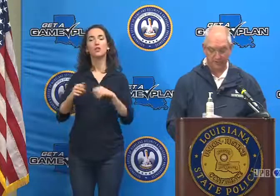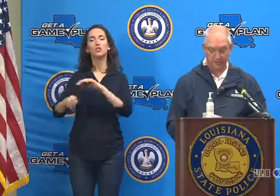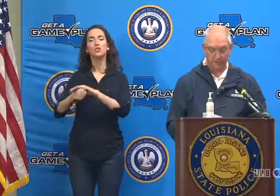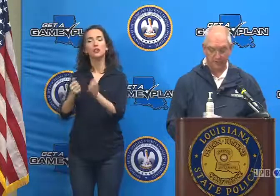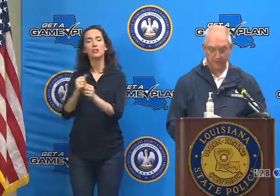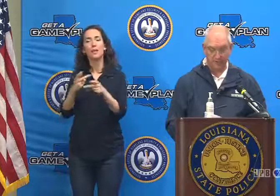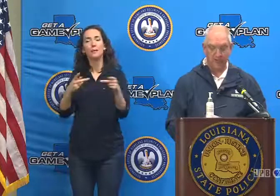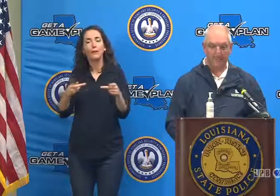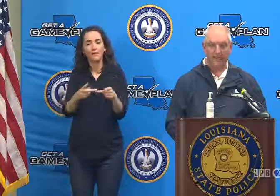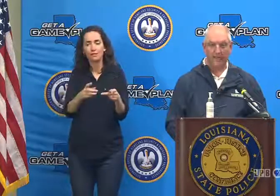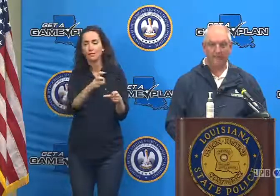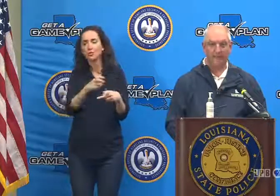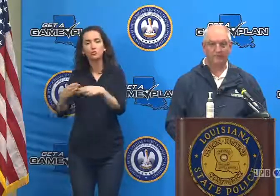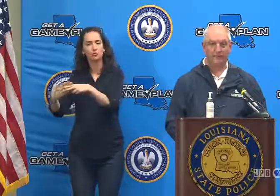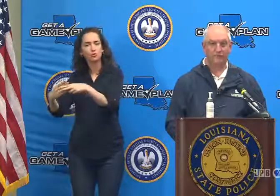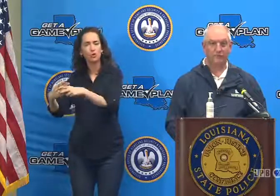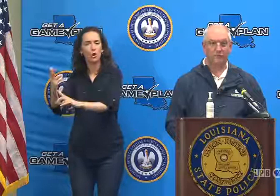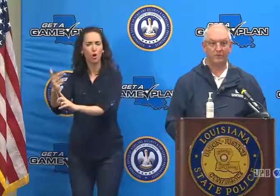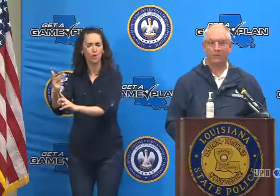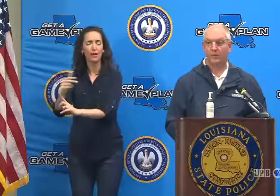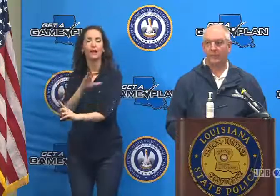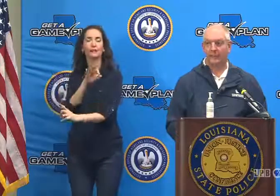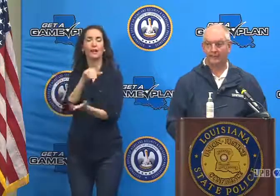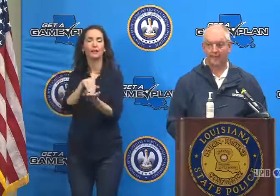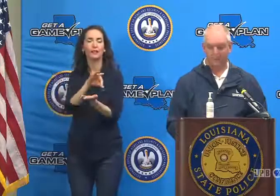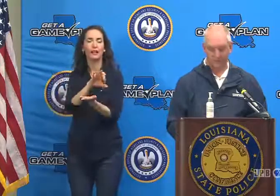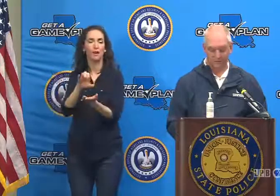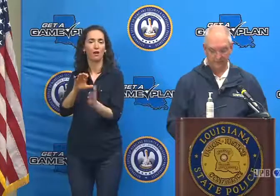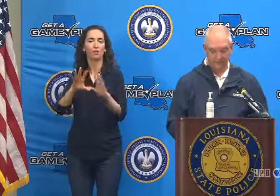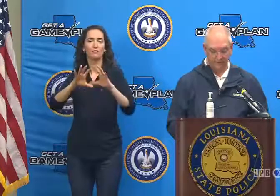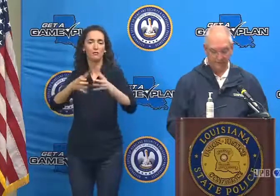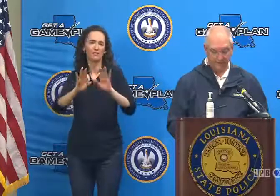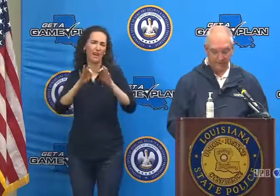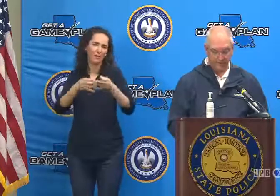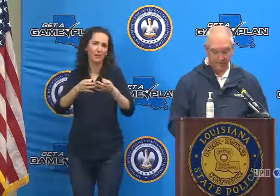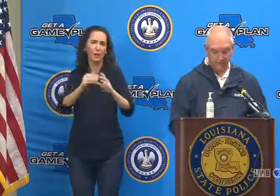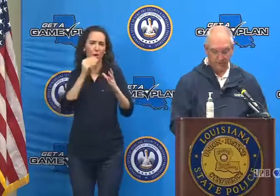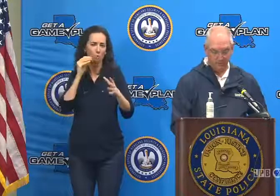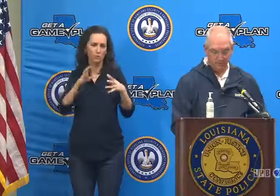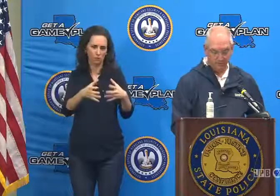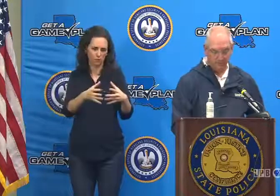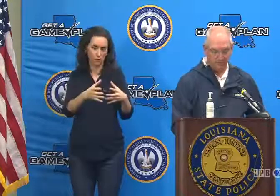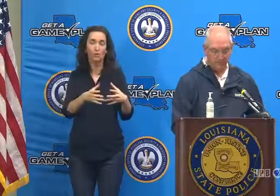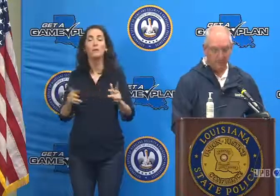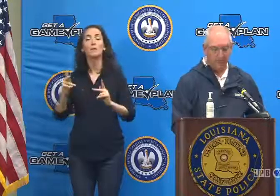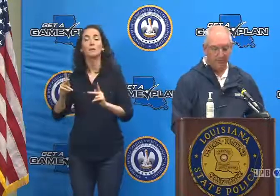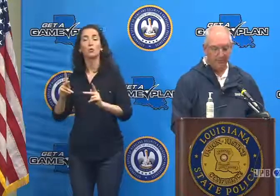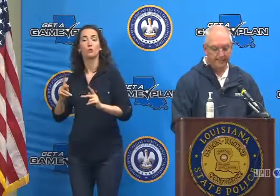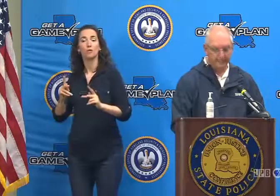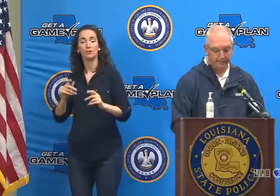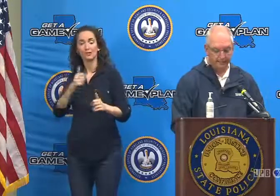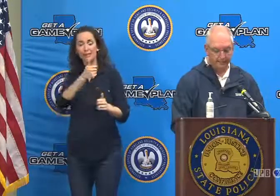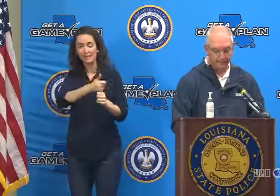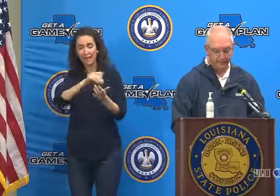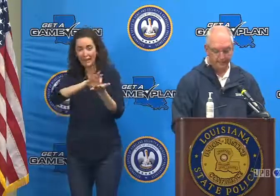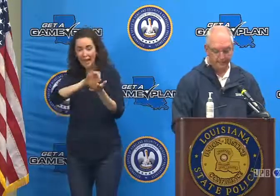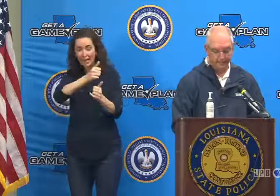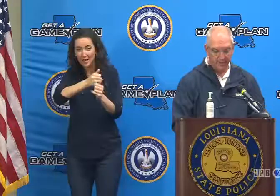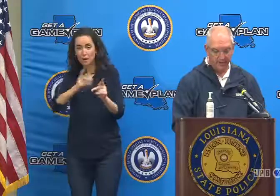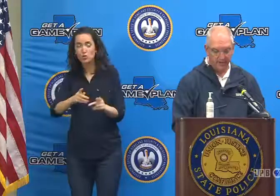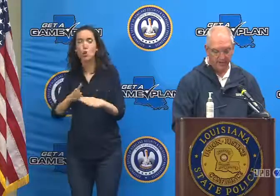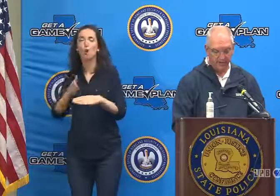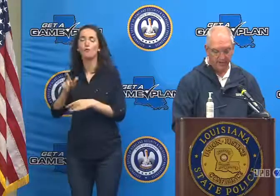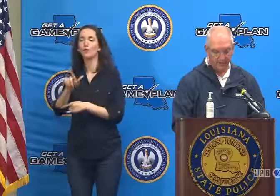Assistance Program and that involves more than 28,000 household members that are sheltered